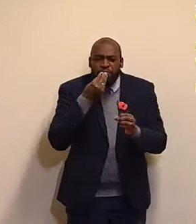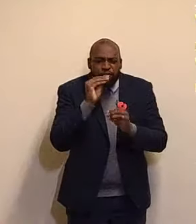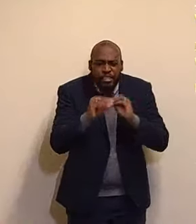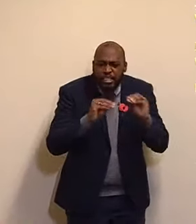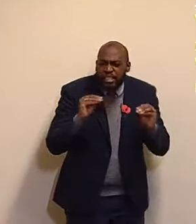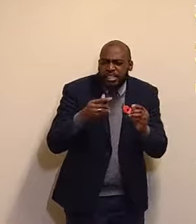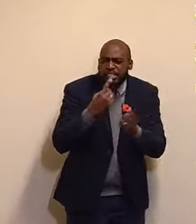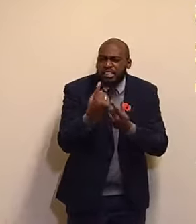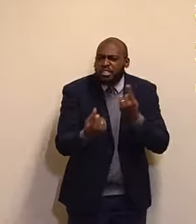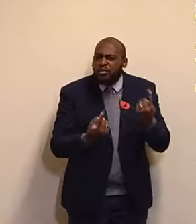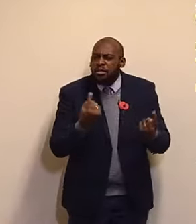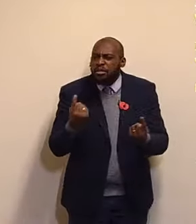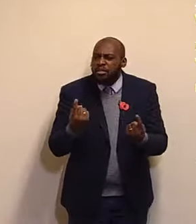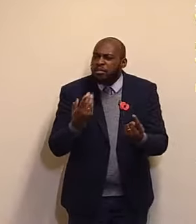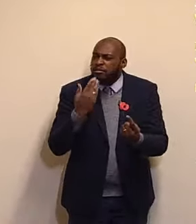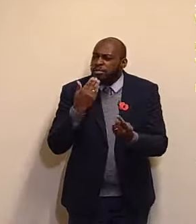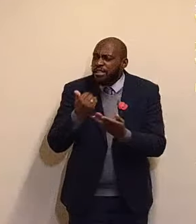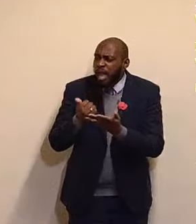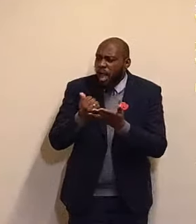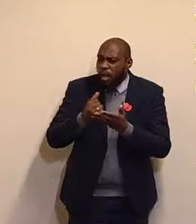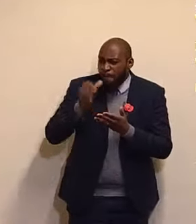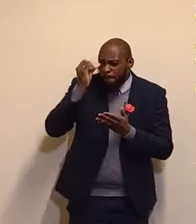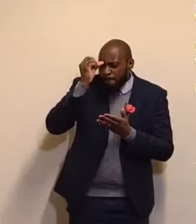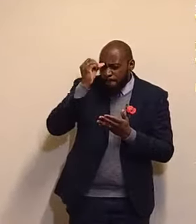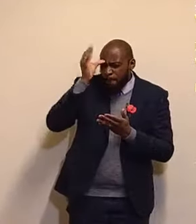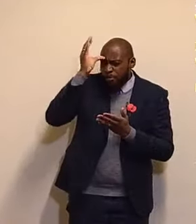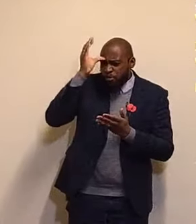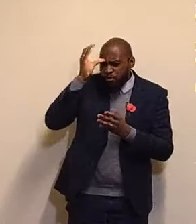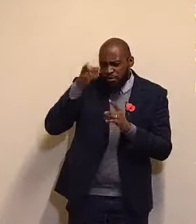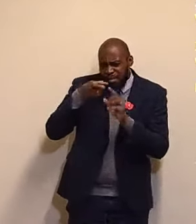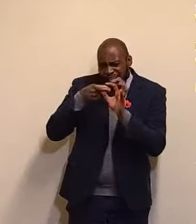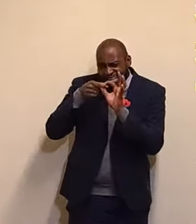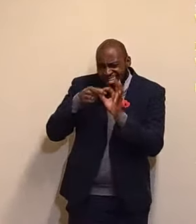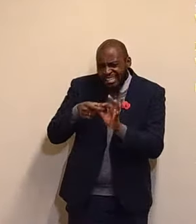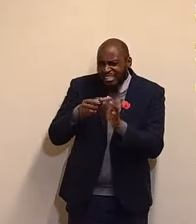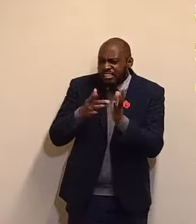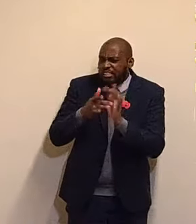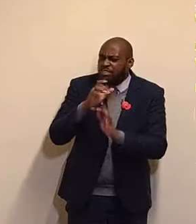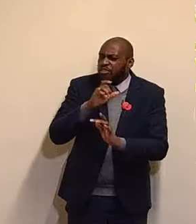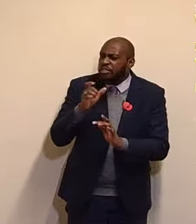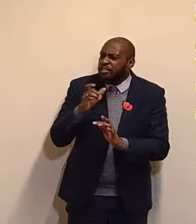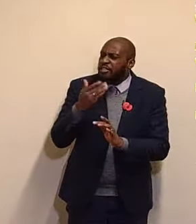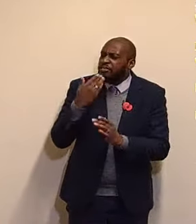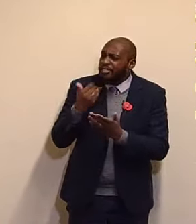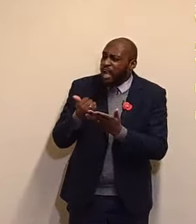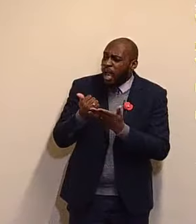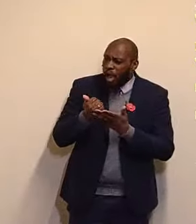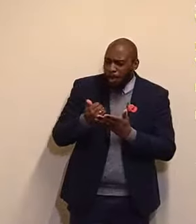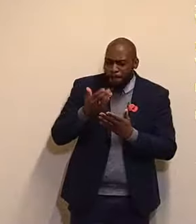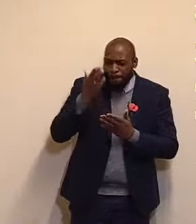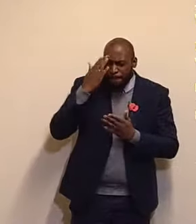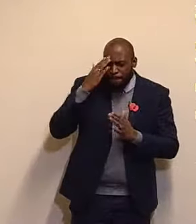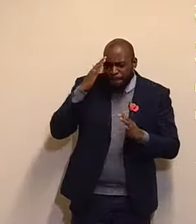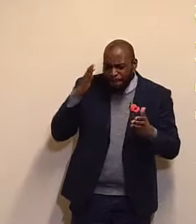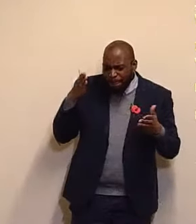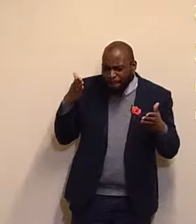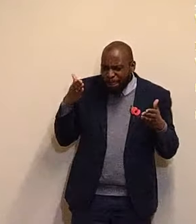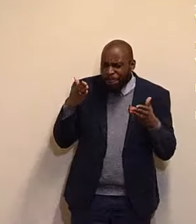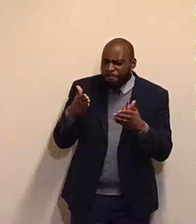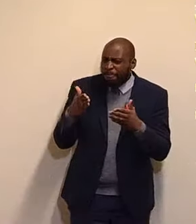Jesus Christ. O Lord, heal the powers of all our concentrations to thee. We pray that thou will do good to our souls,